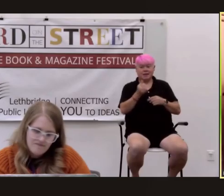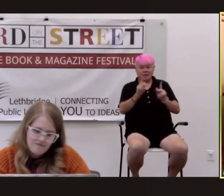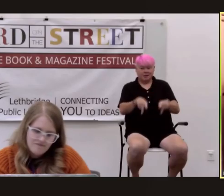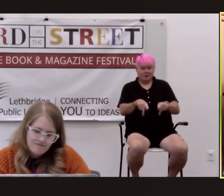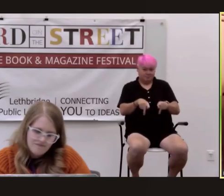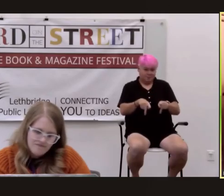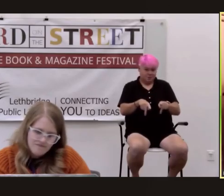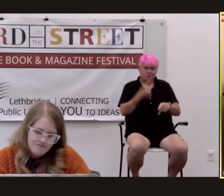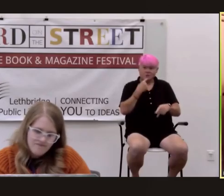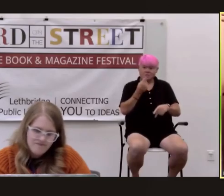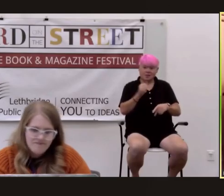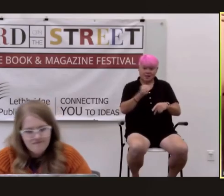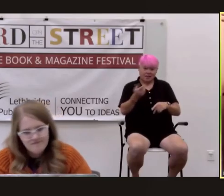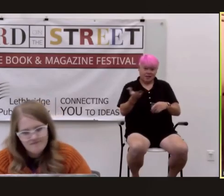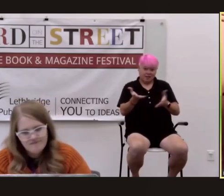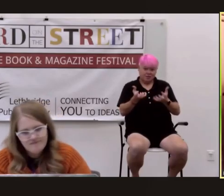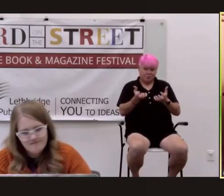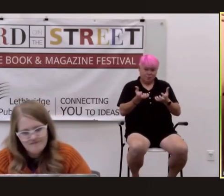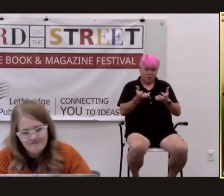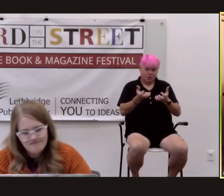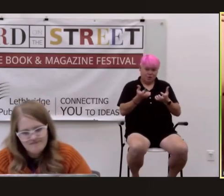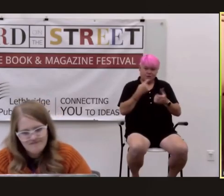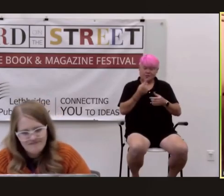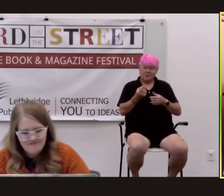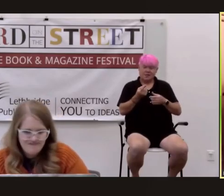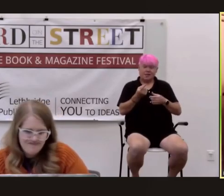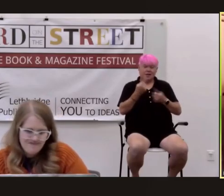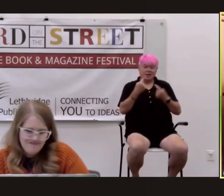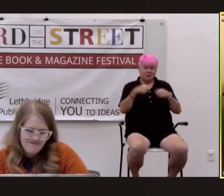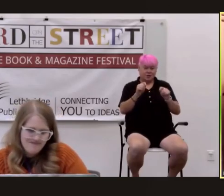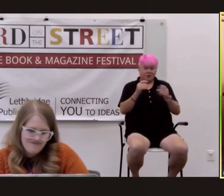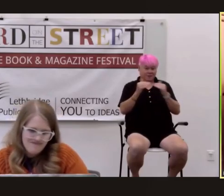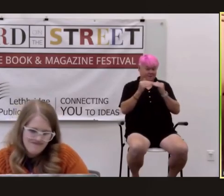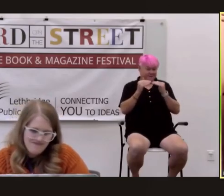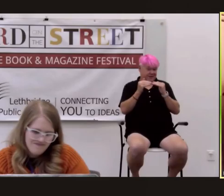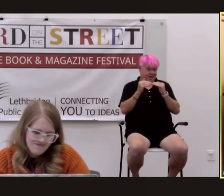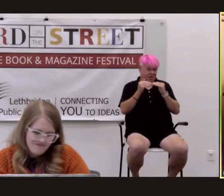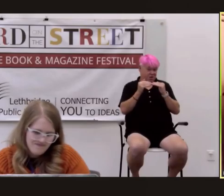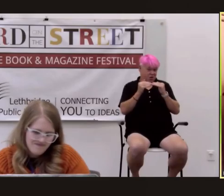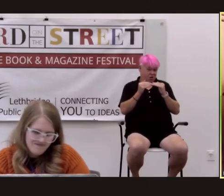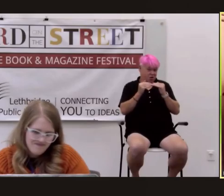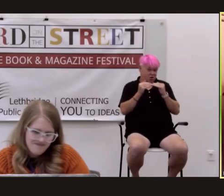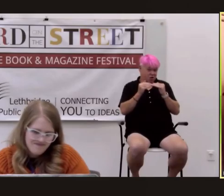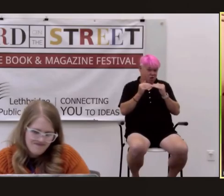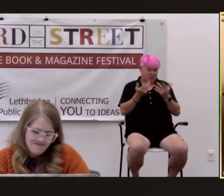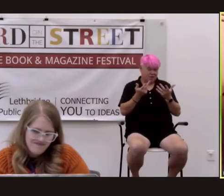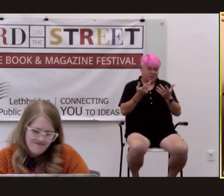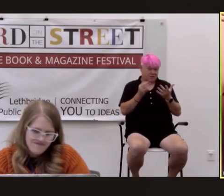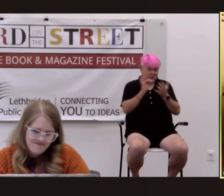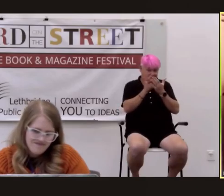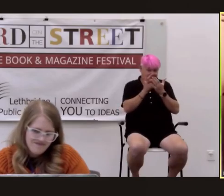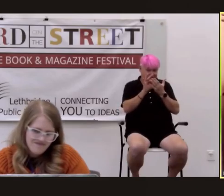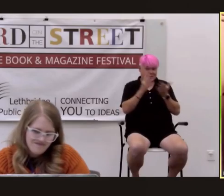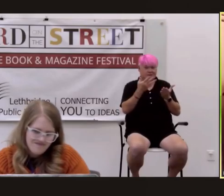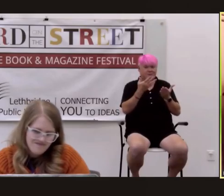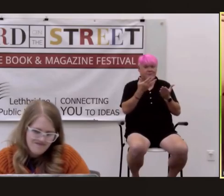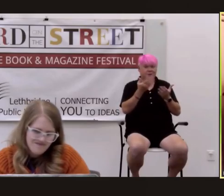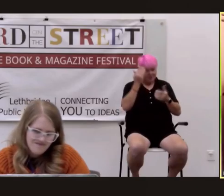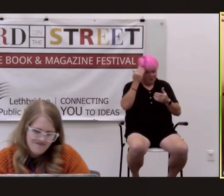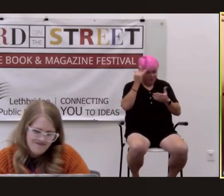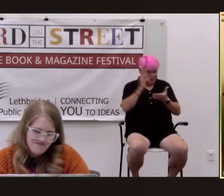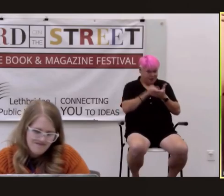whatever you want now that said i tried to be fair to all these people the advantage of them being dead so recently